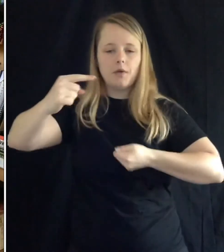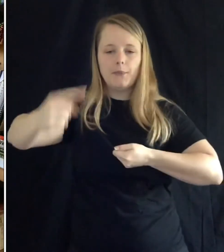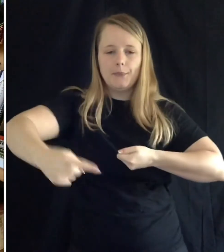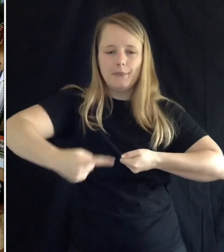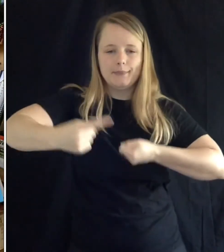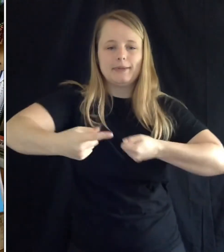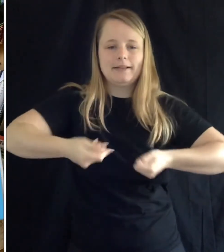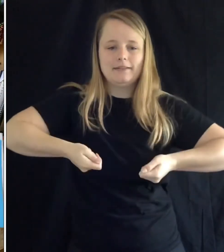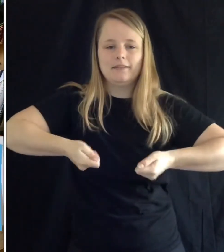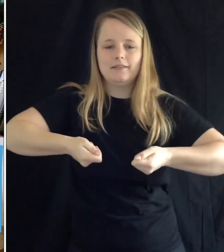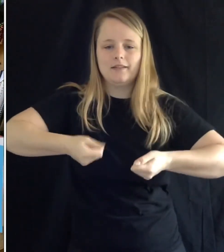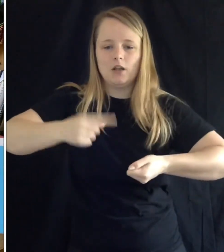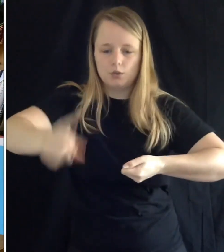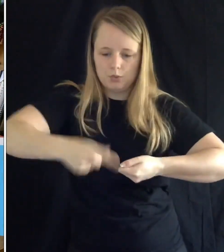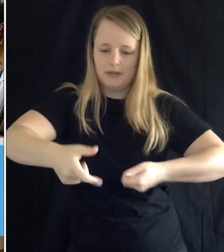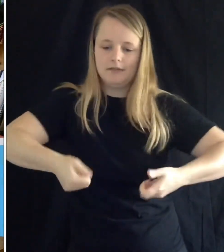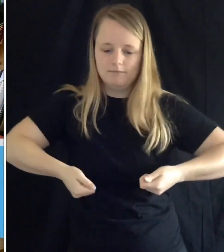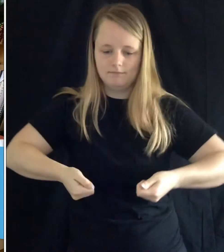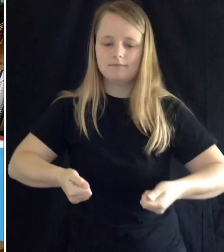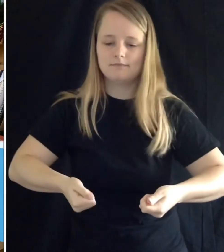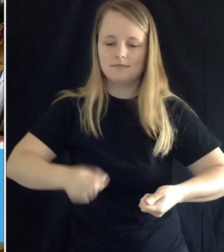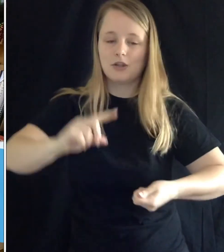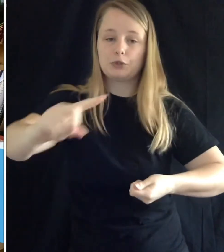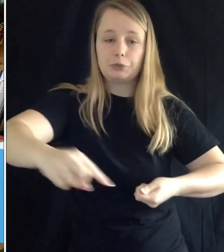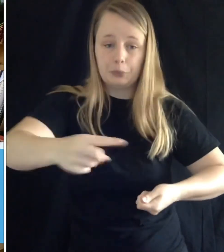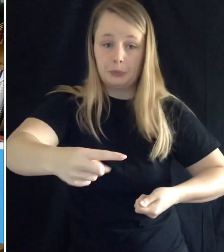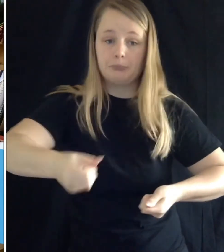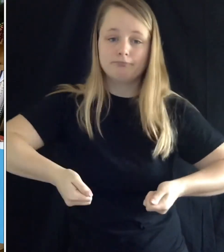Squeak, squeak, squeak.